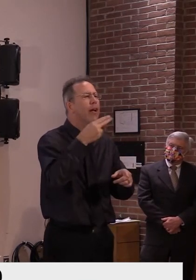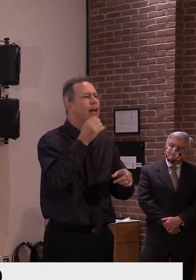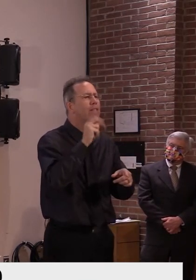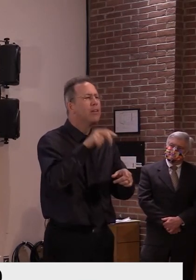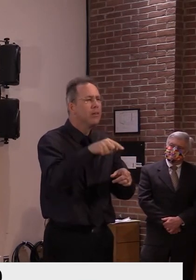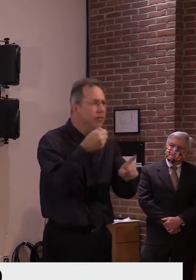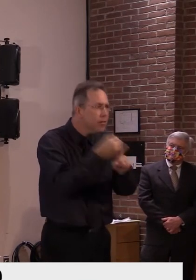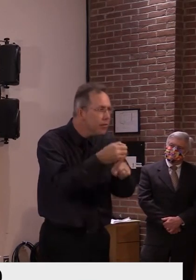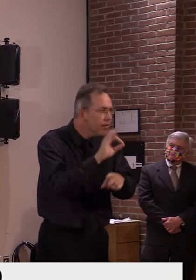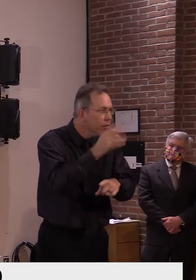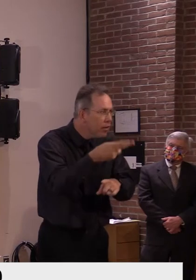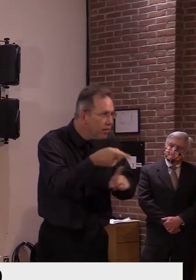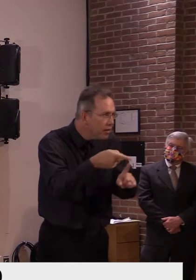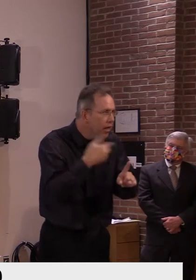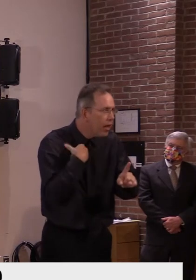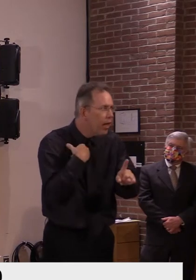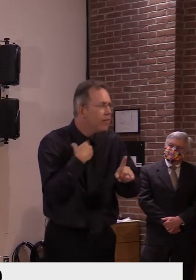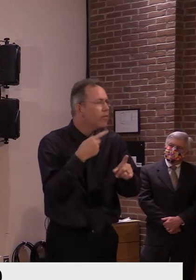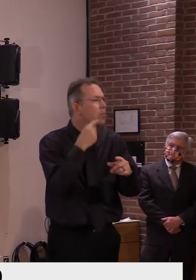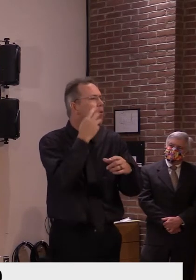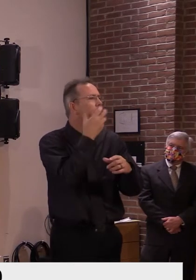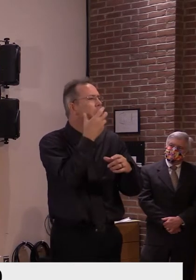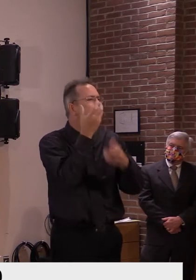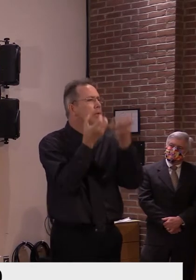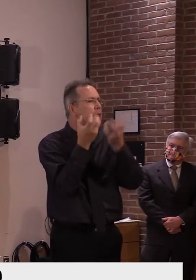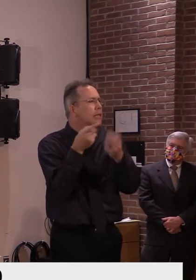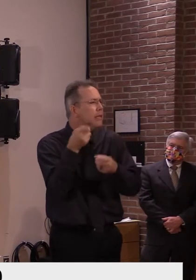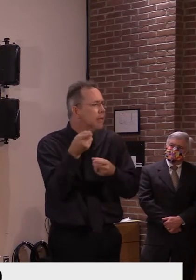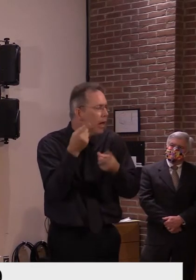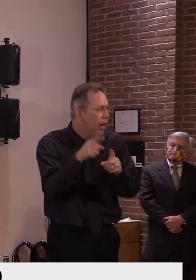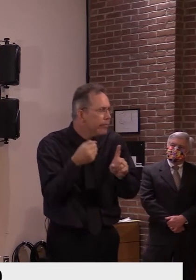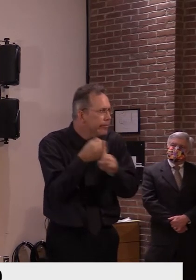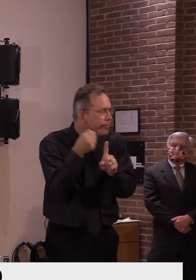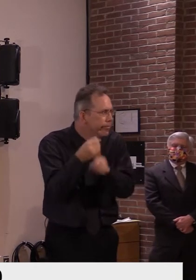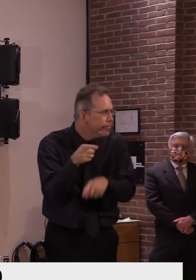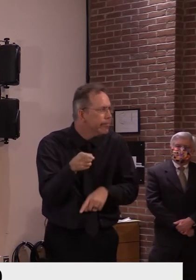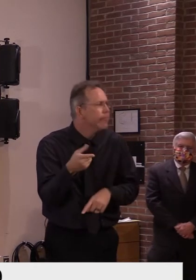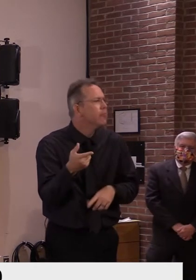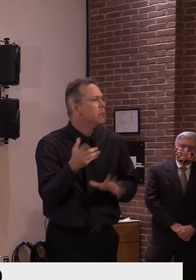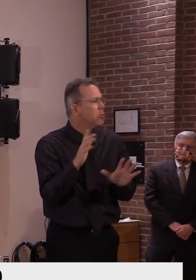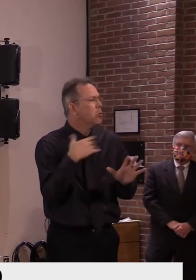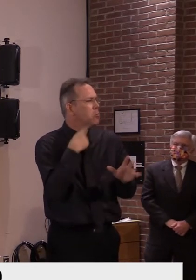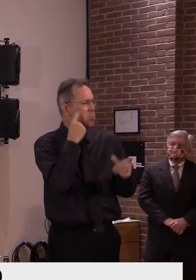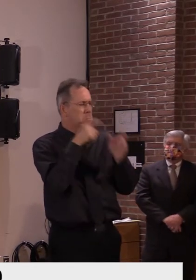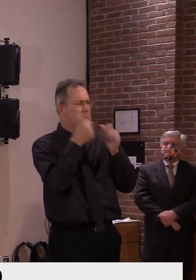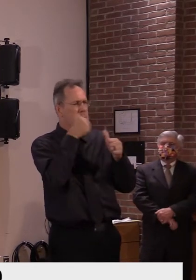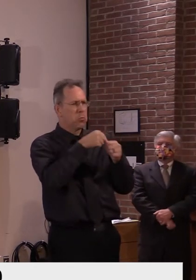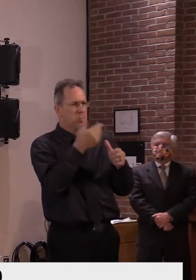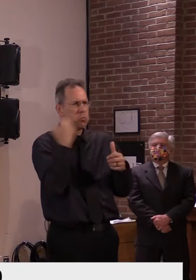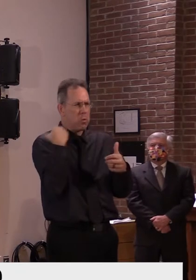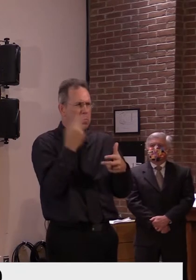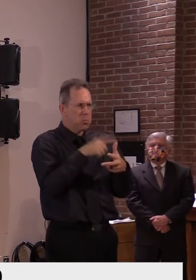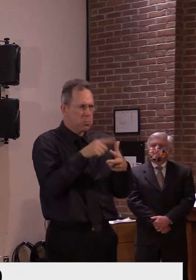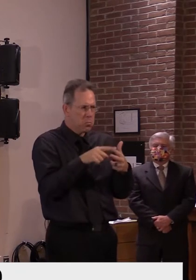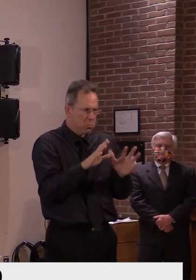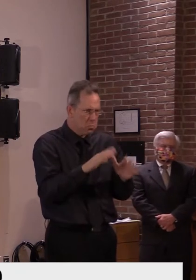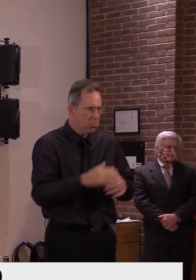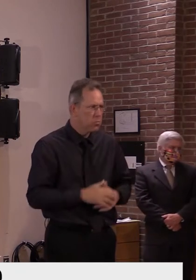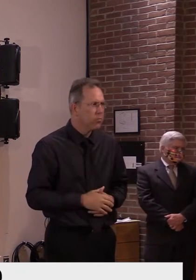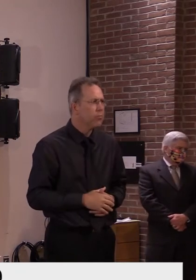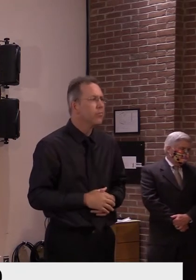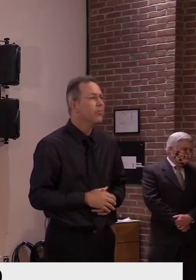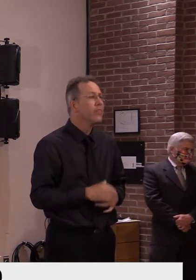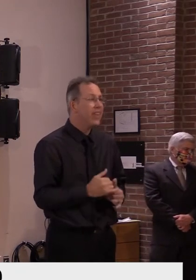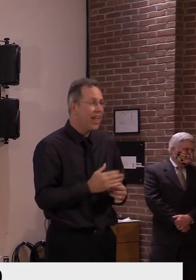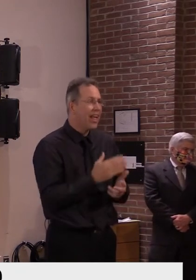Orchards and others. Those were cases that for the most part were among a relatively small and well